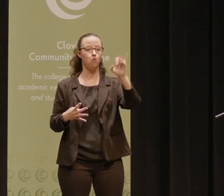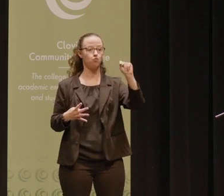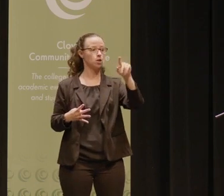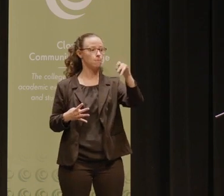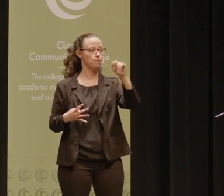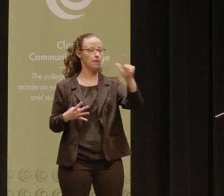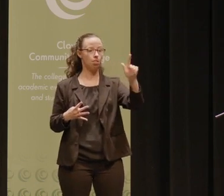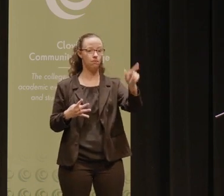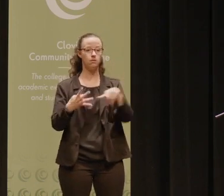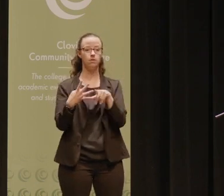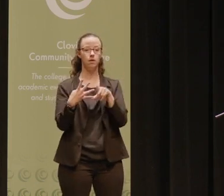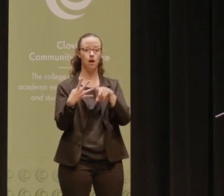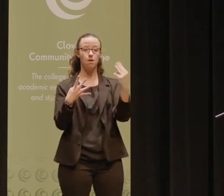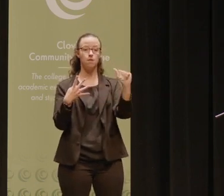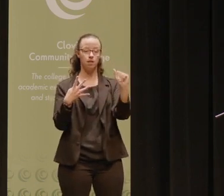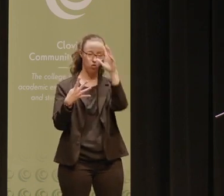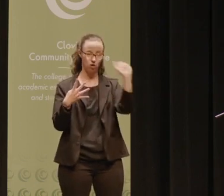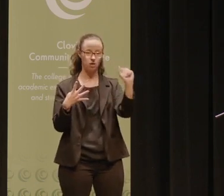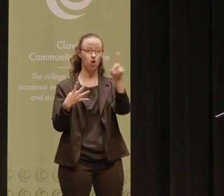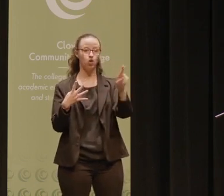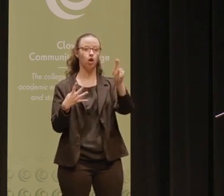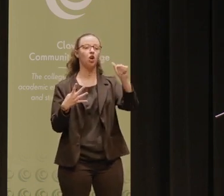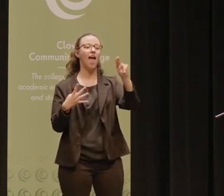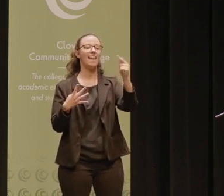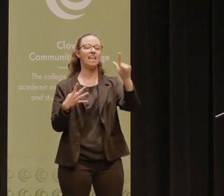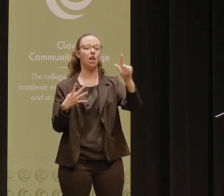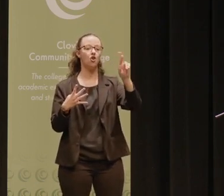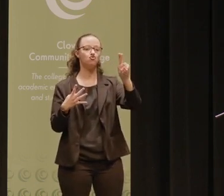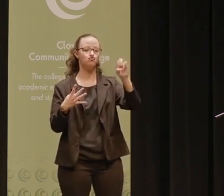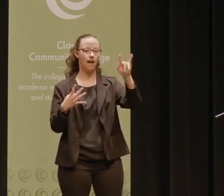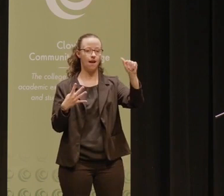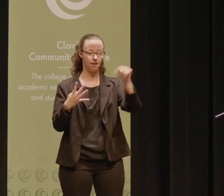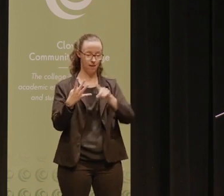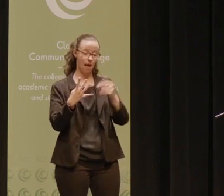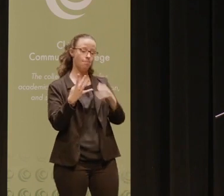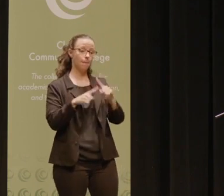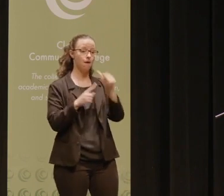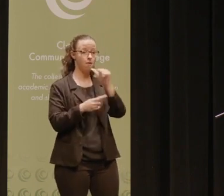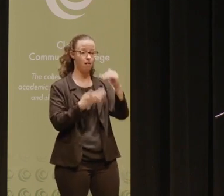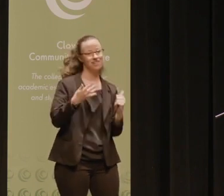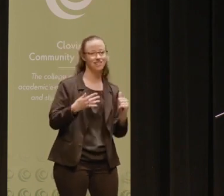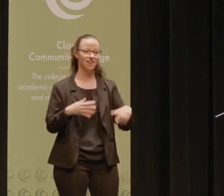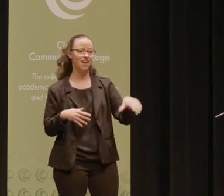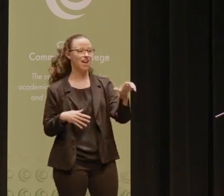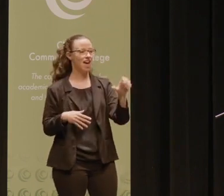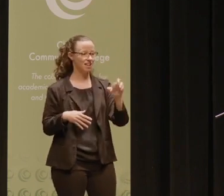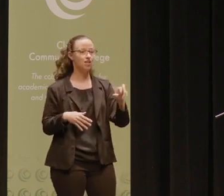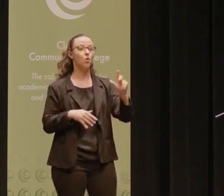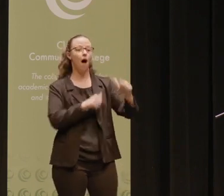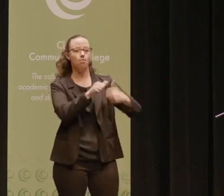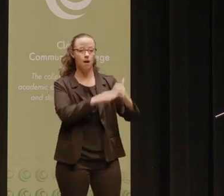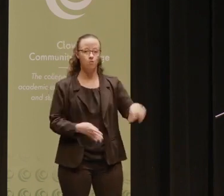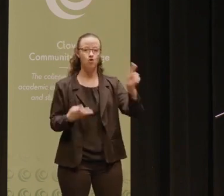Pimentel, Padera president Dr. Angel Reyna, and last but not least an SDSU alum,